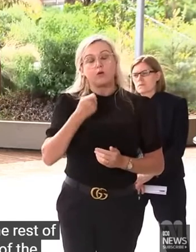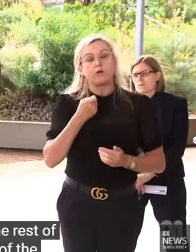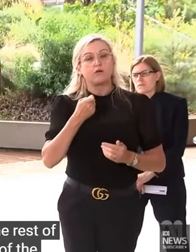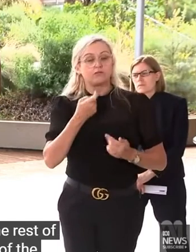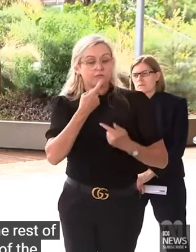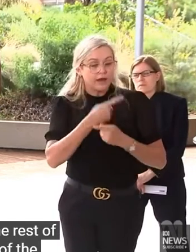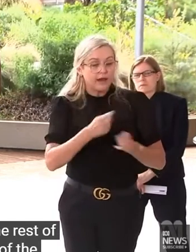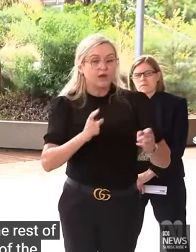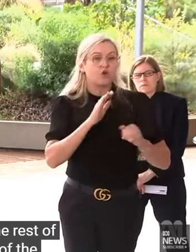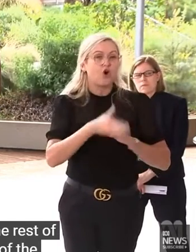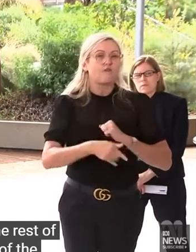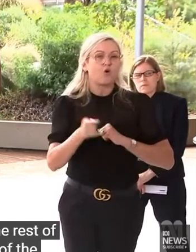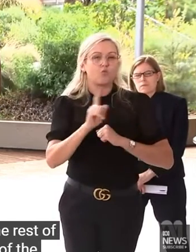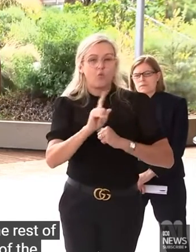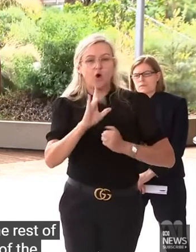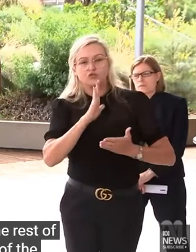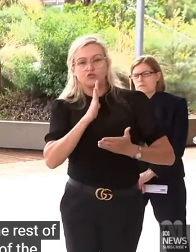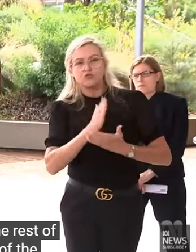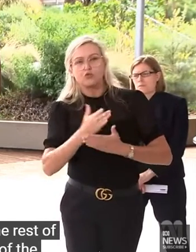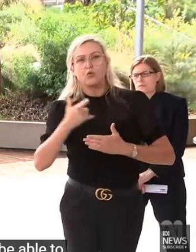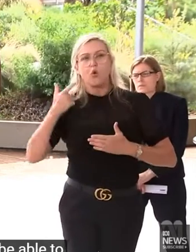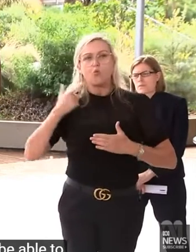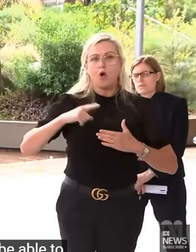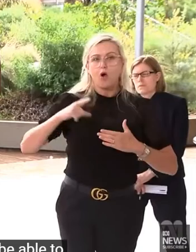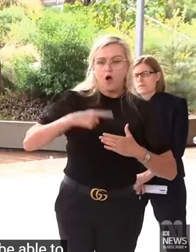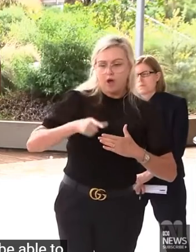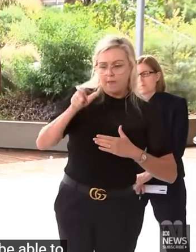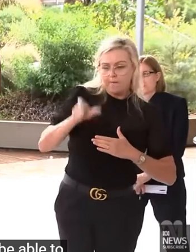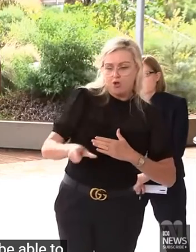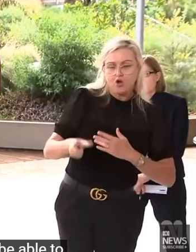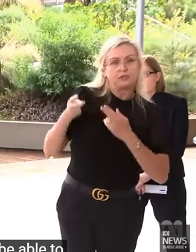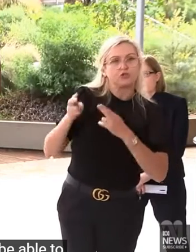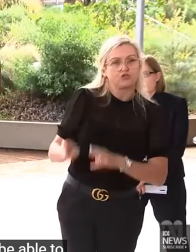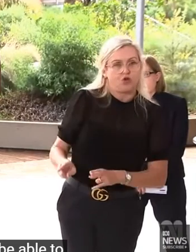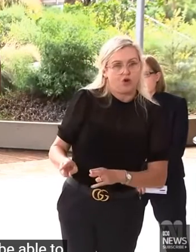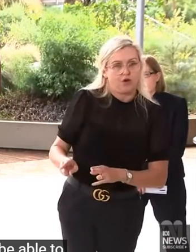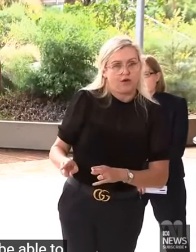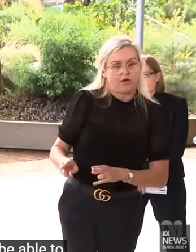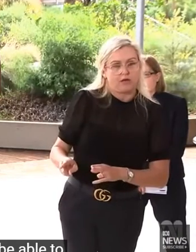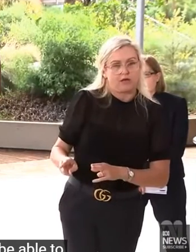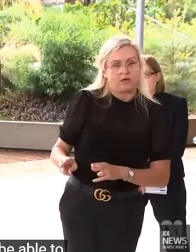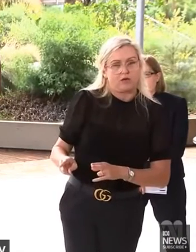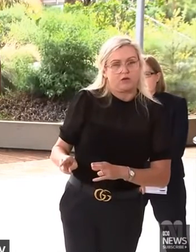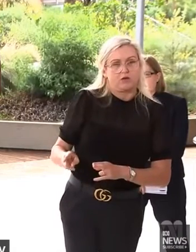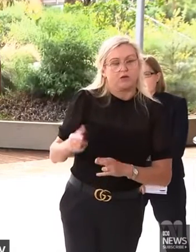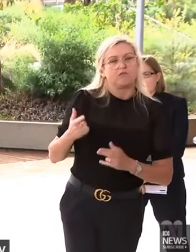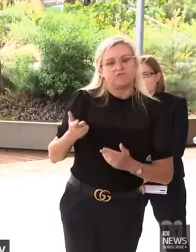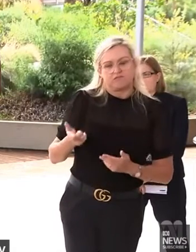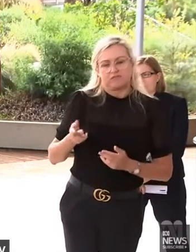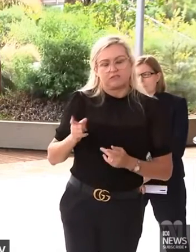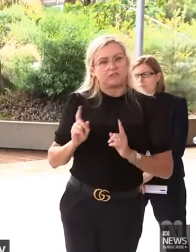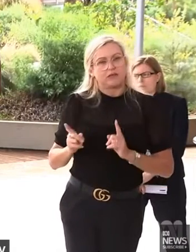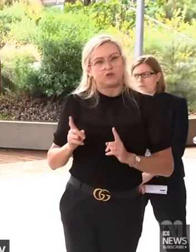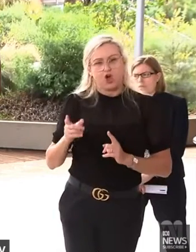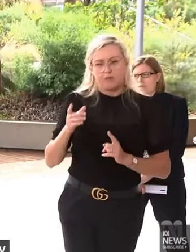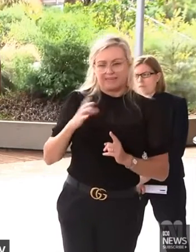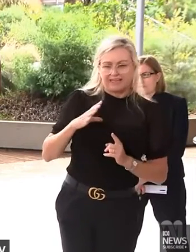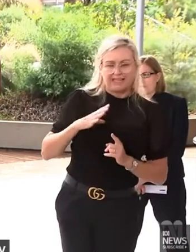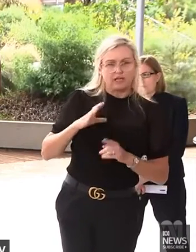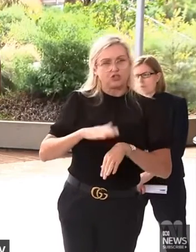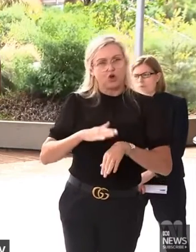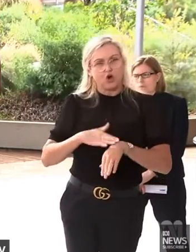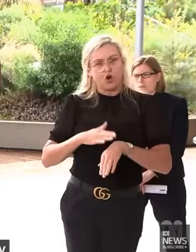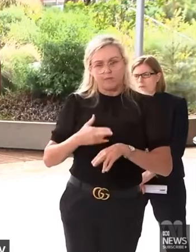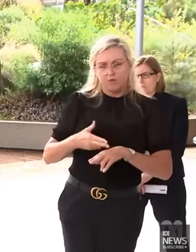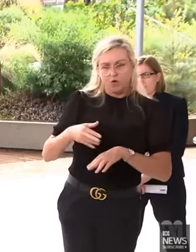understanding of what is actually contributing to that death, they need to have some time, some considerable time, if somebody's passed away